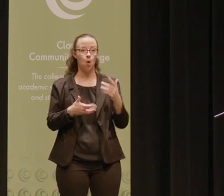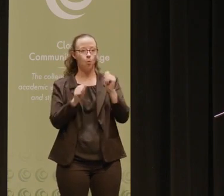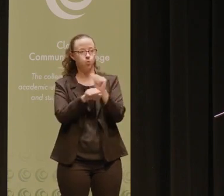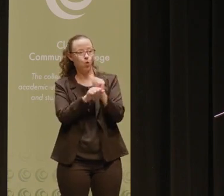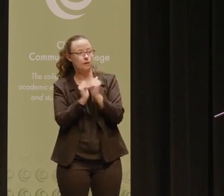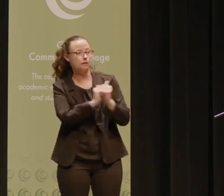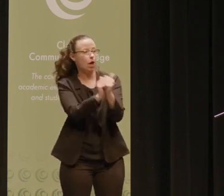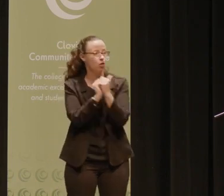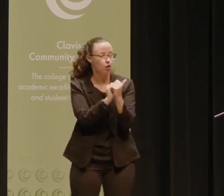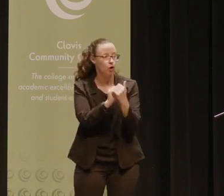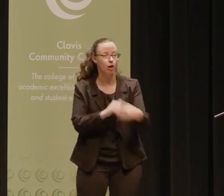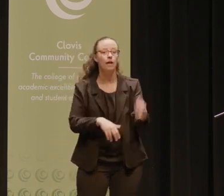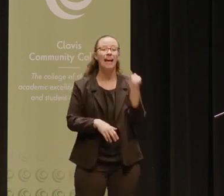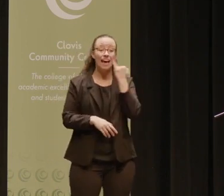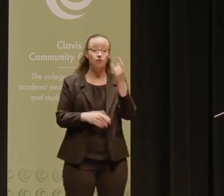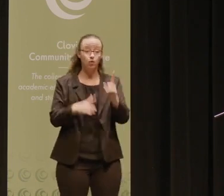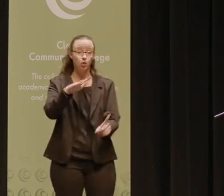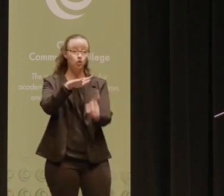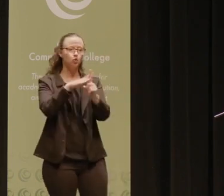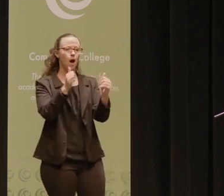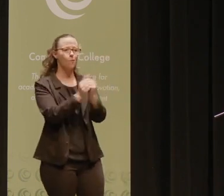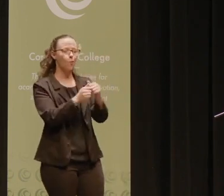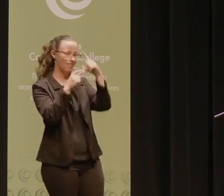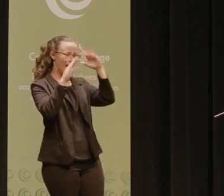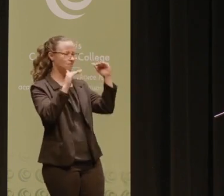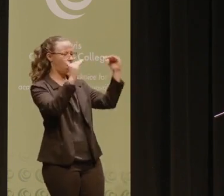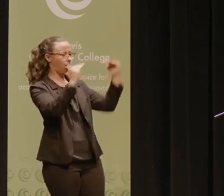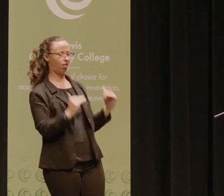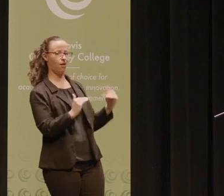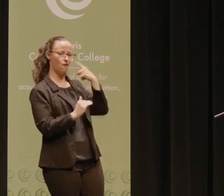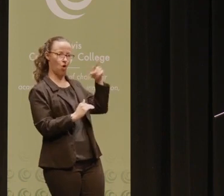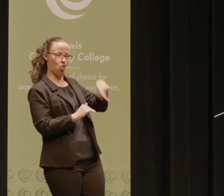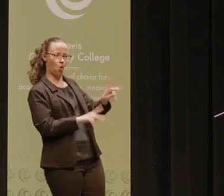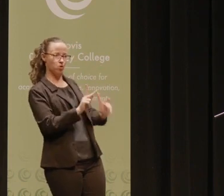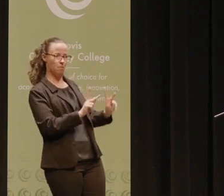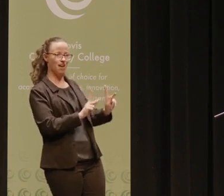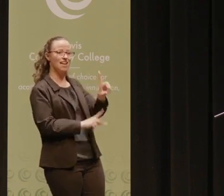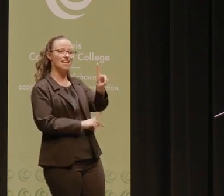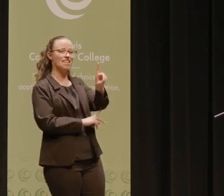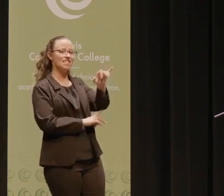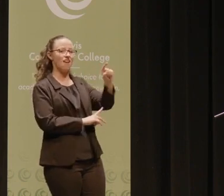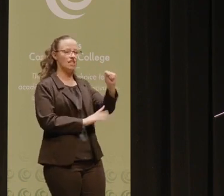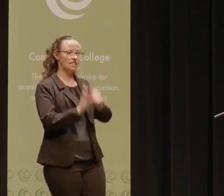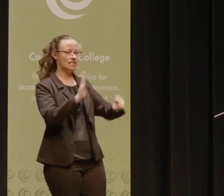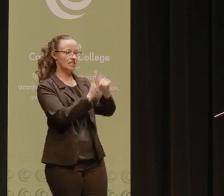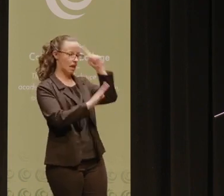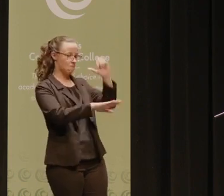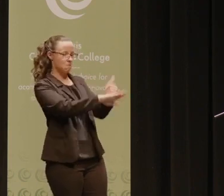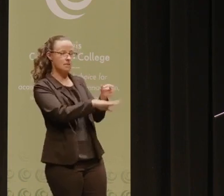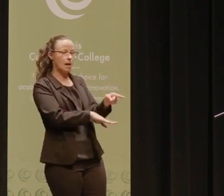if educators bring deficit mindsets or perspectives about disreports that impact the students into their educational practice.